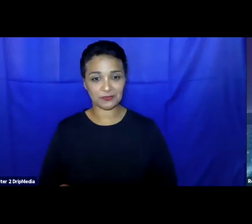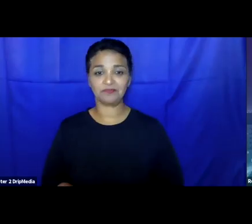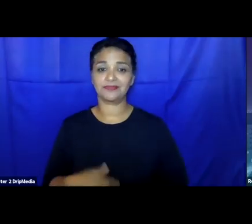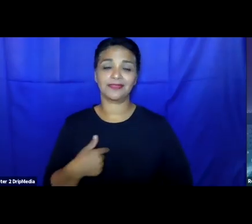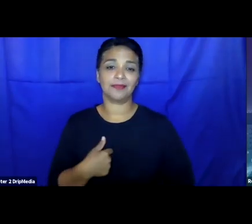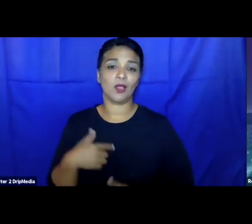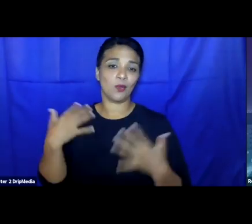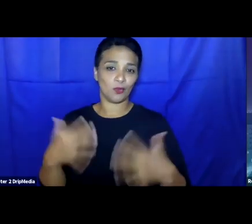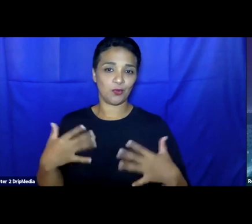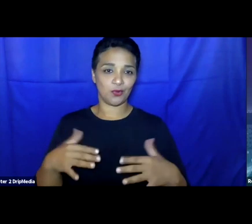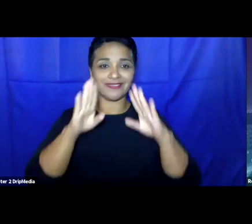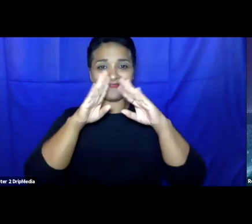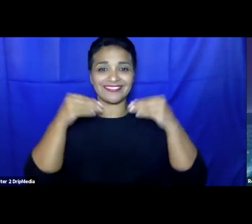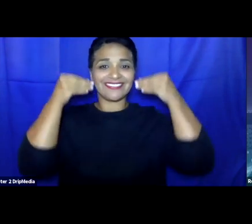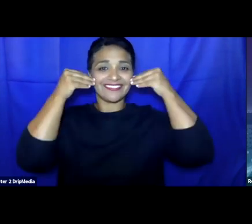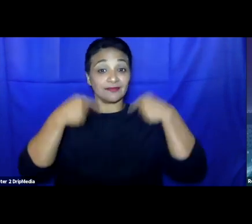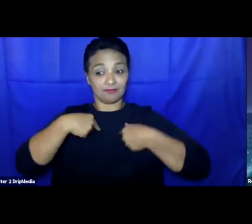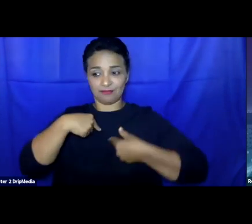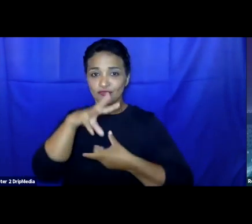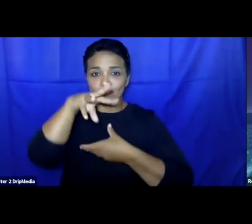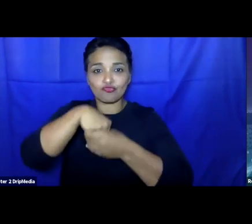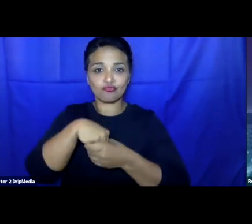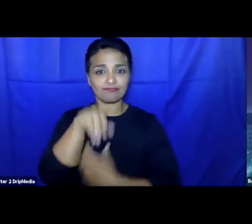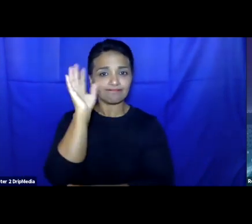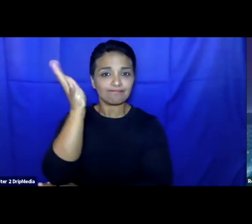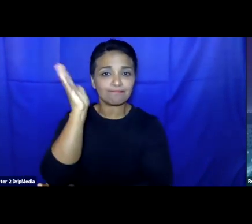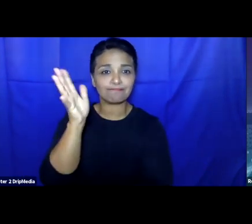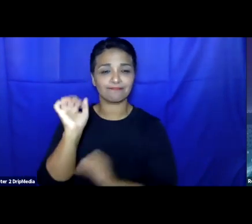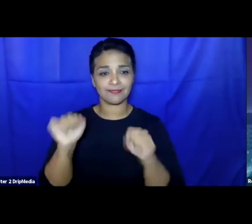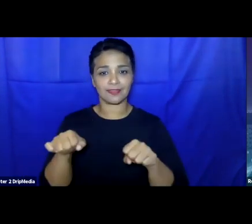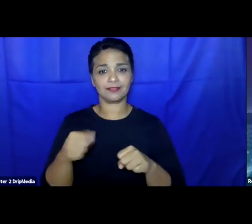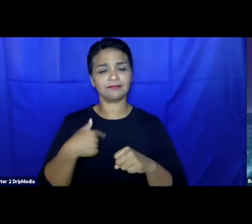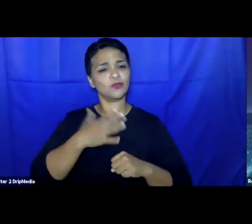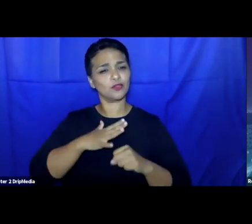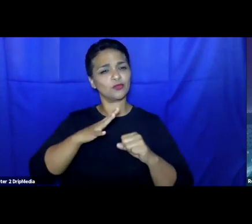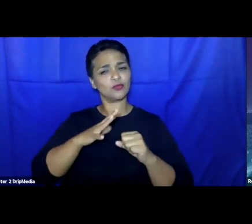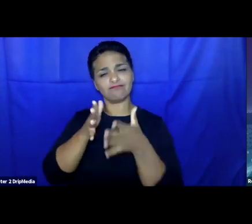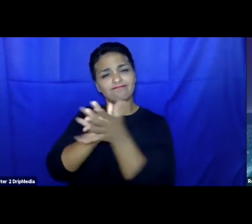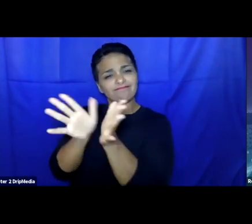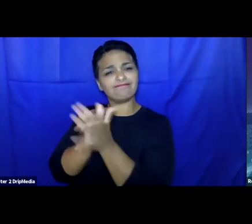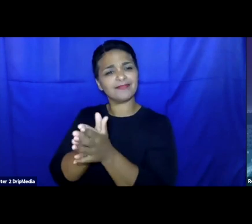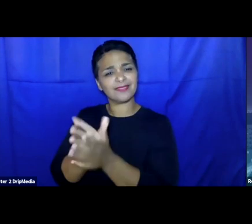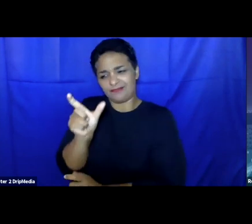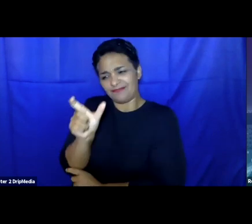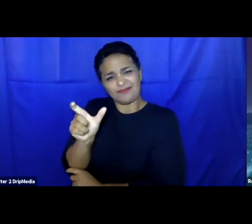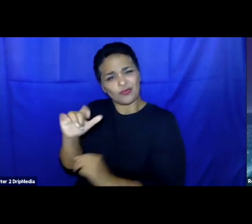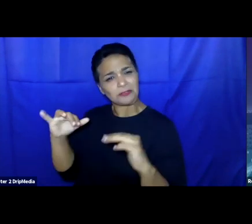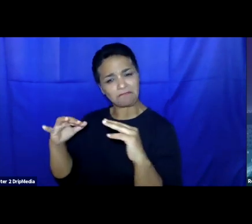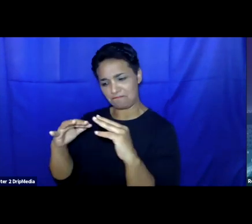of this discussion and to be speaking about solidarity because it's not only at the core of the